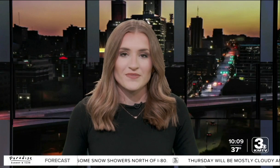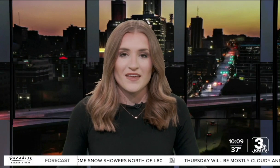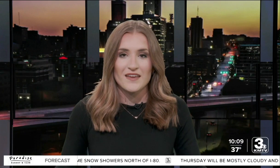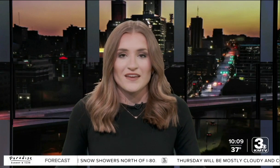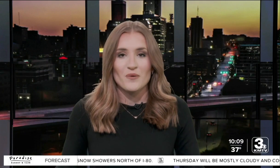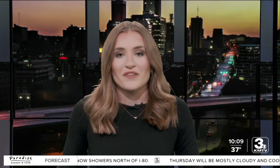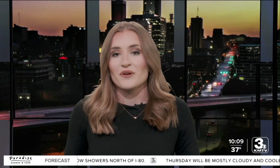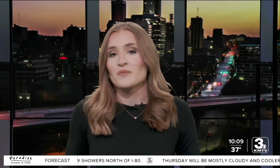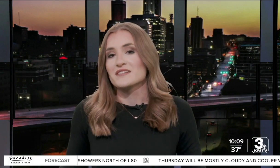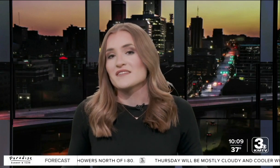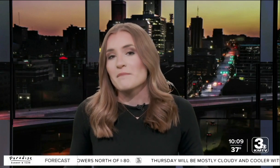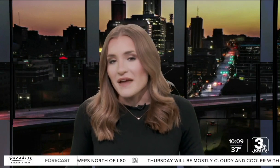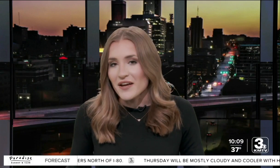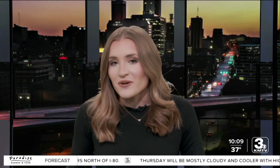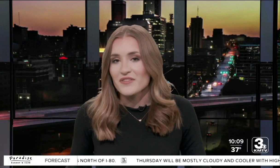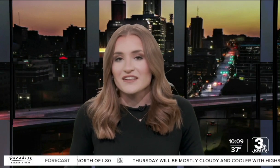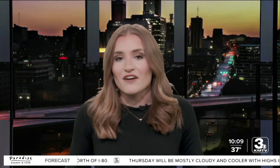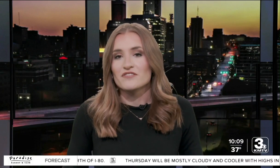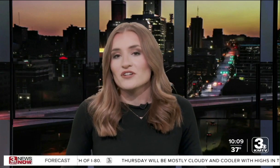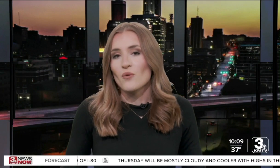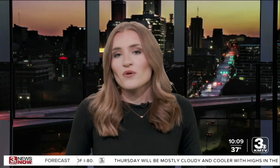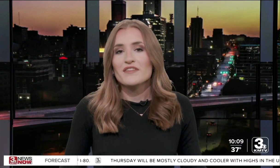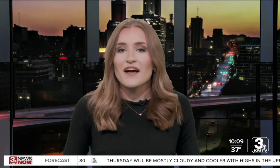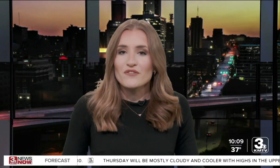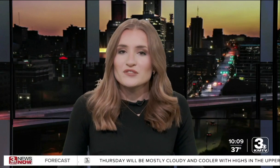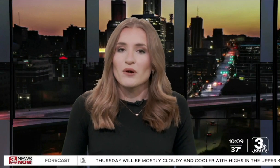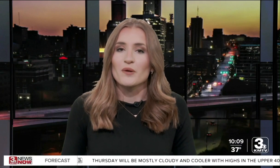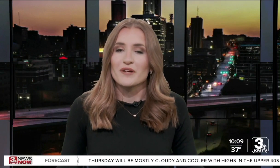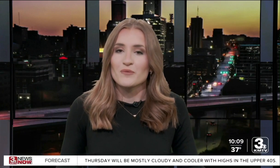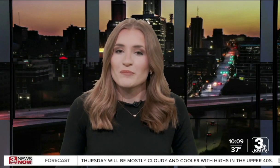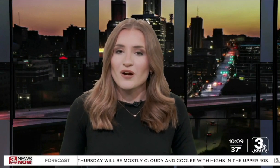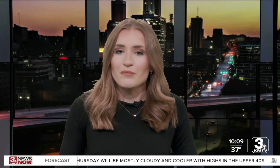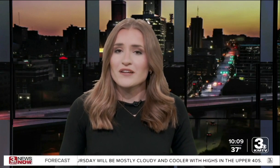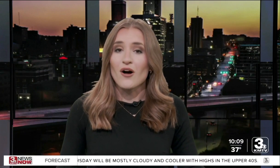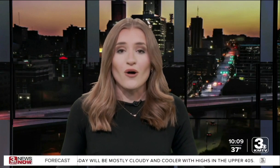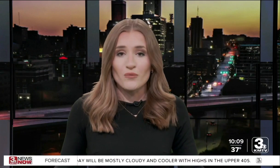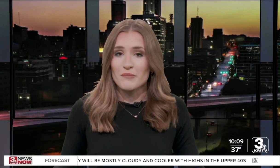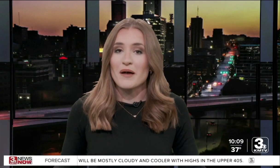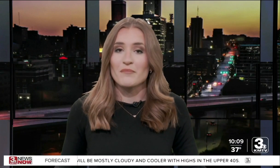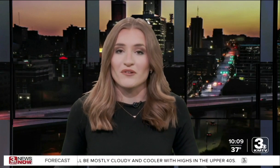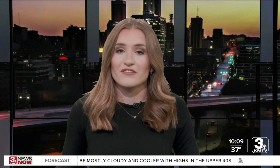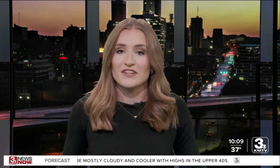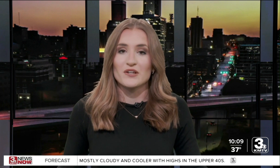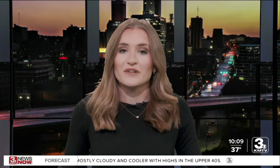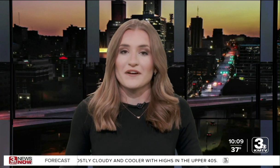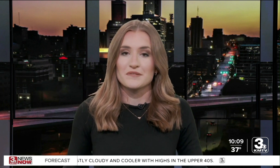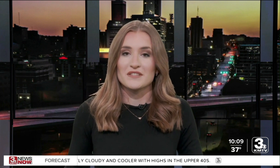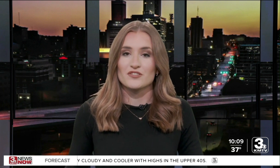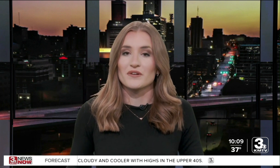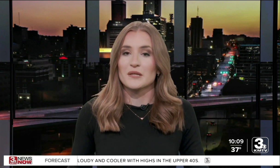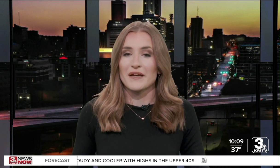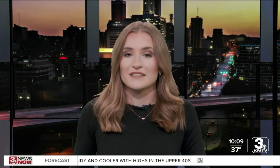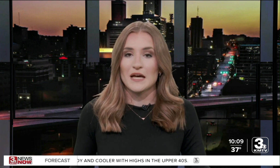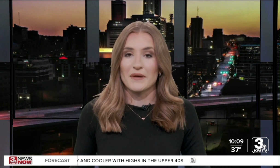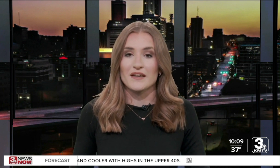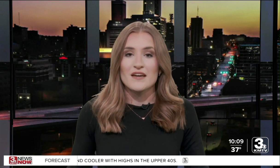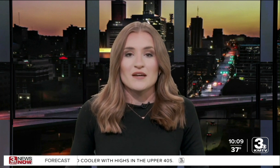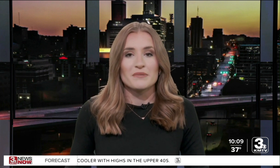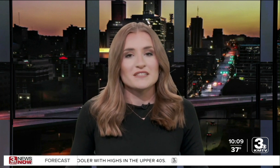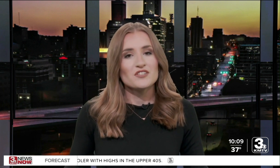Whether it was the mayor, the governor or the health department, probably all remember the video announcements during the pandemic, but